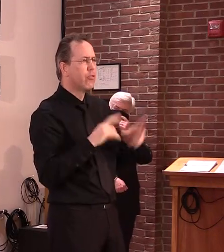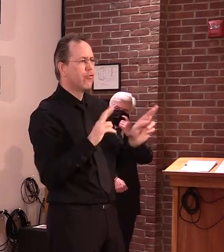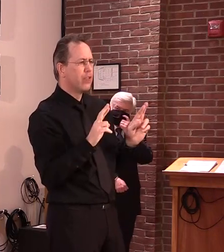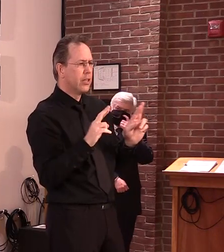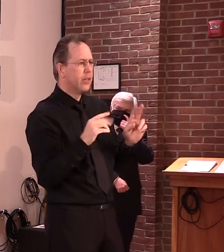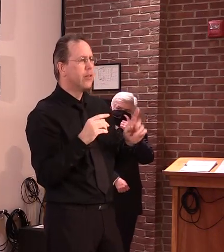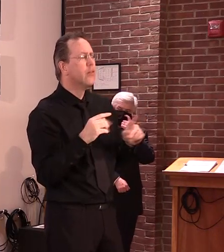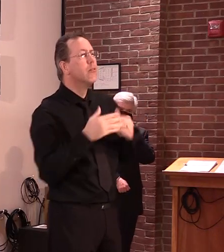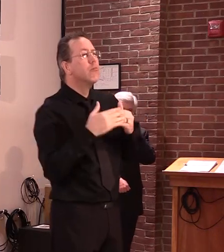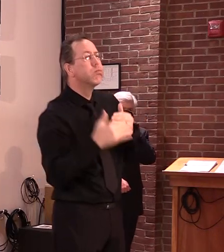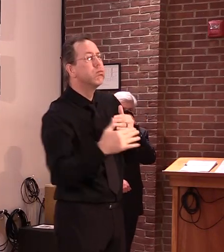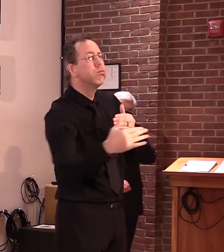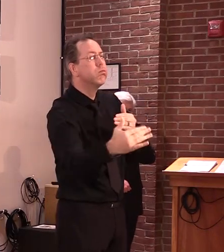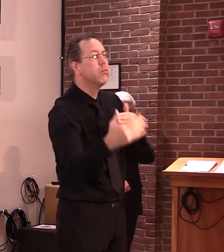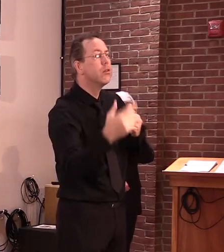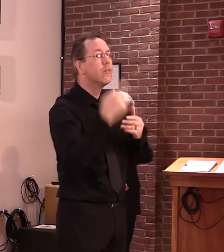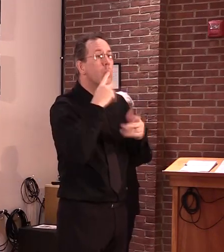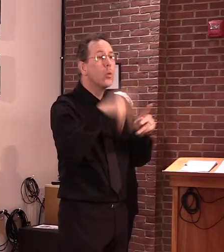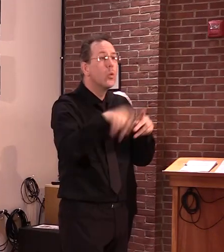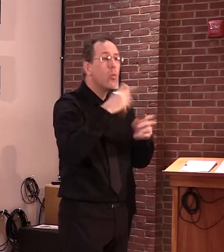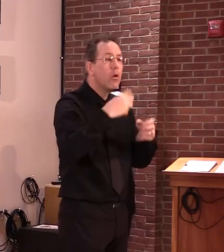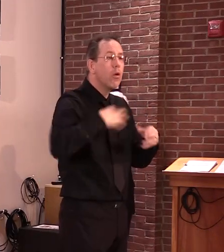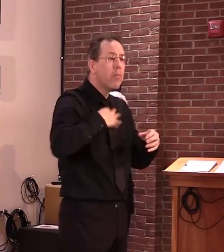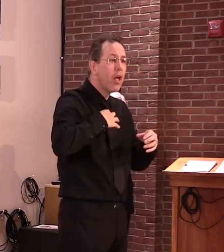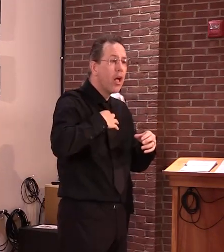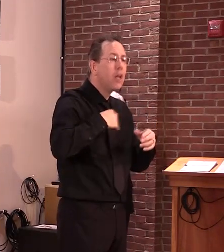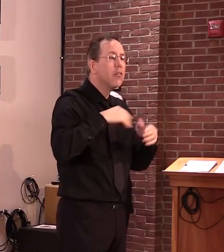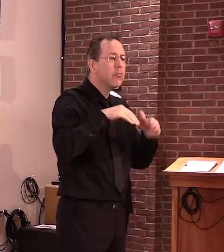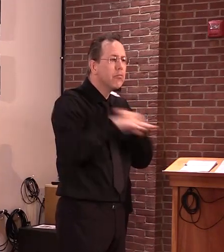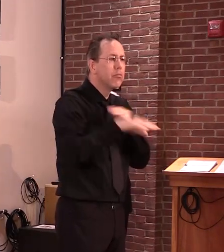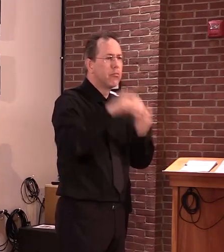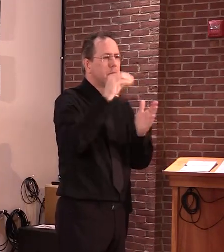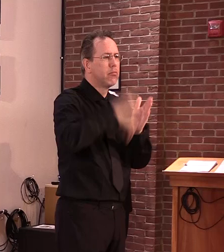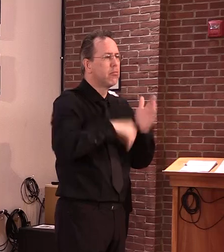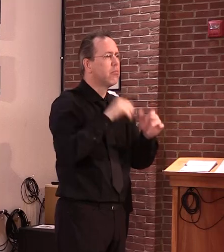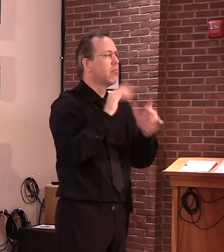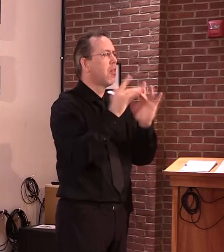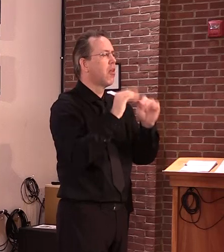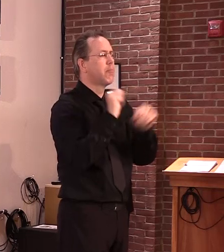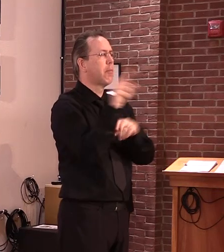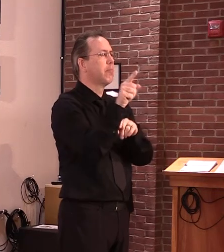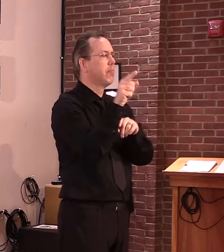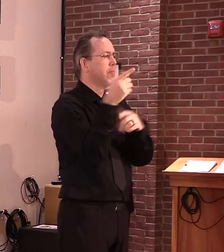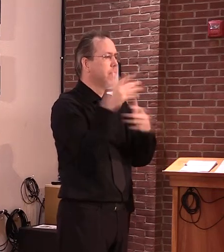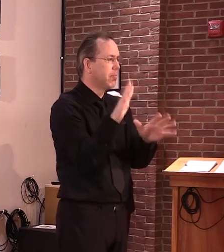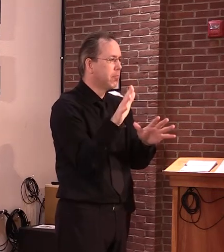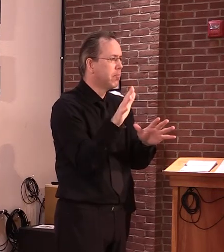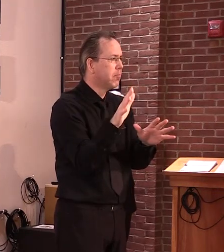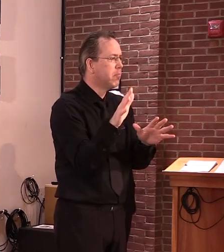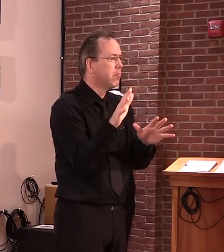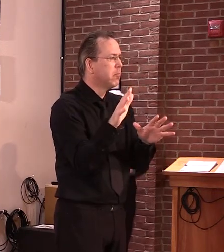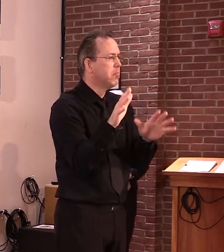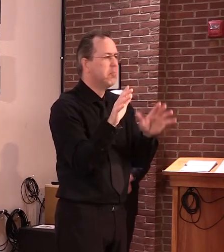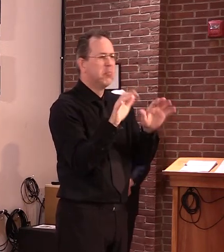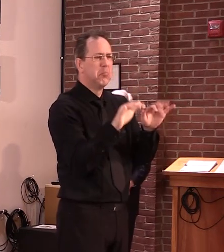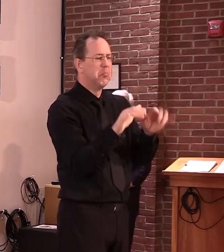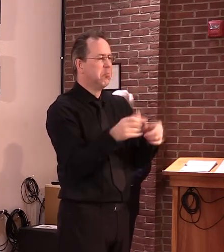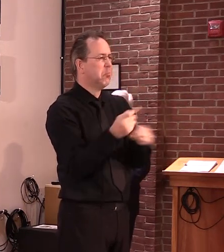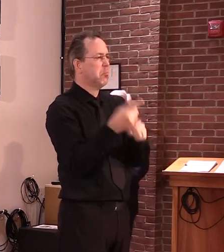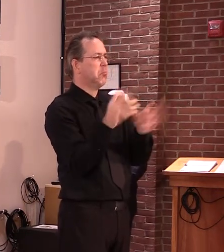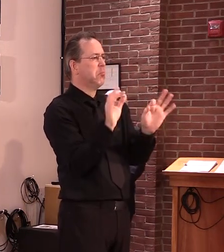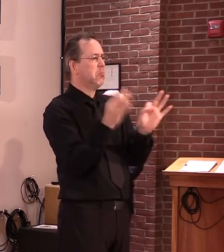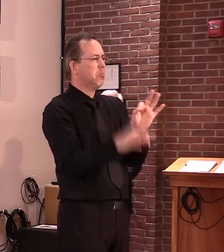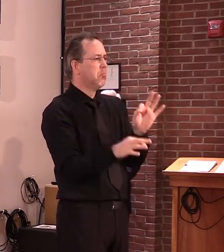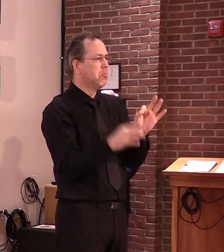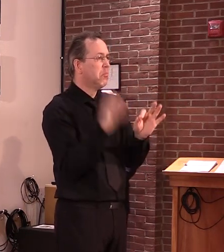can finish their filing, which takes little or no time. time can do it online, and just to get through